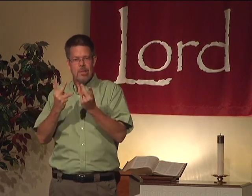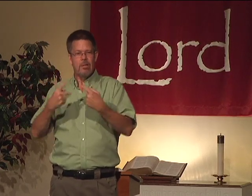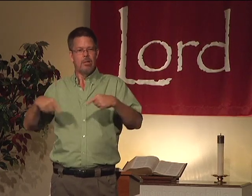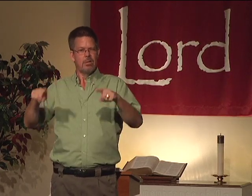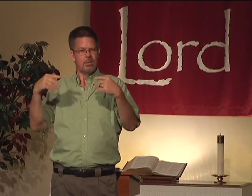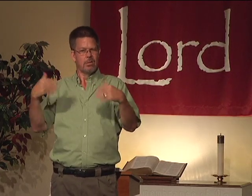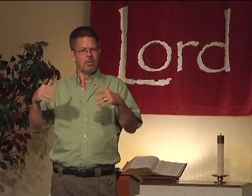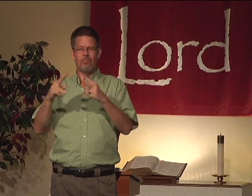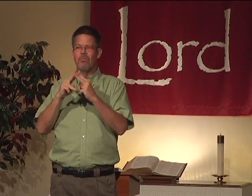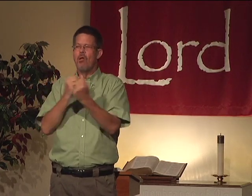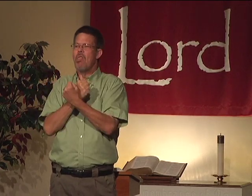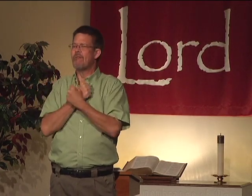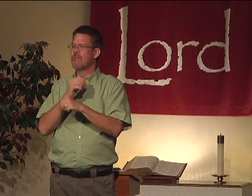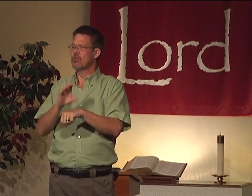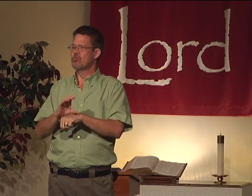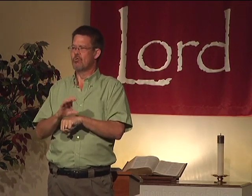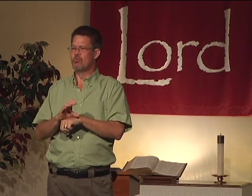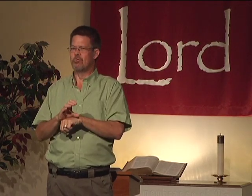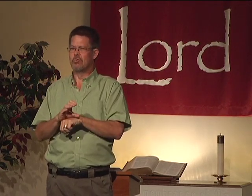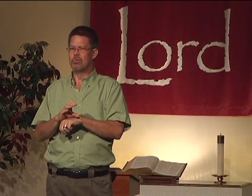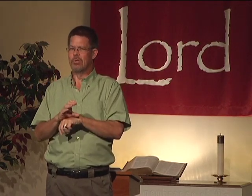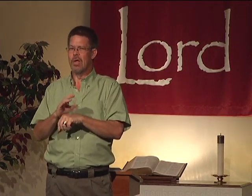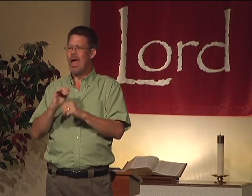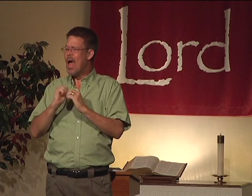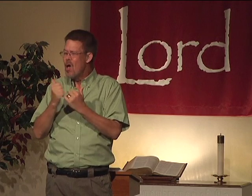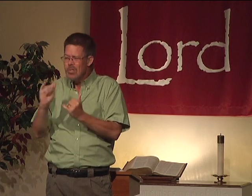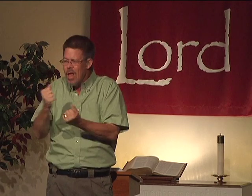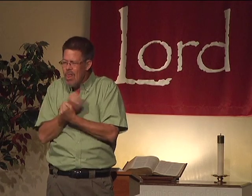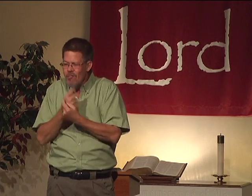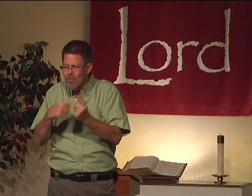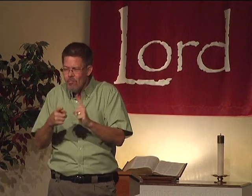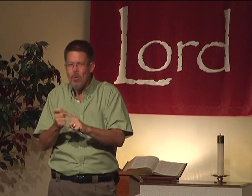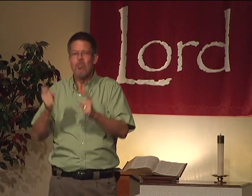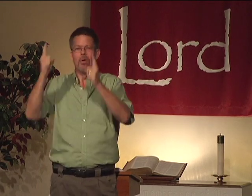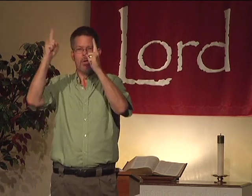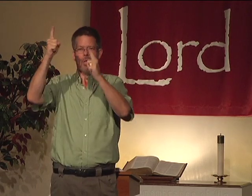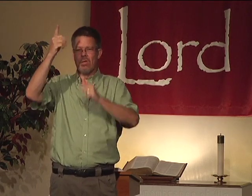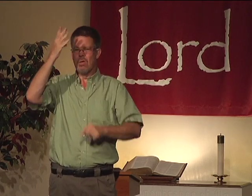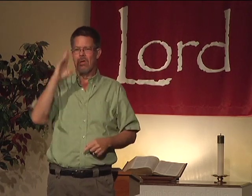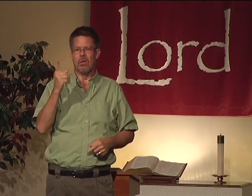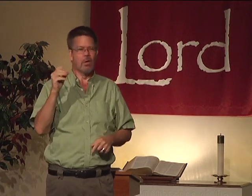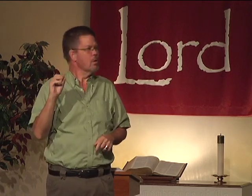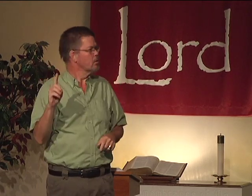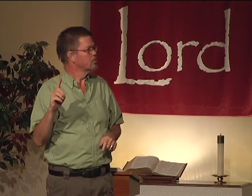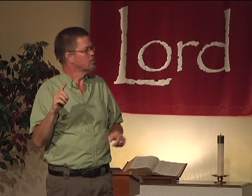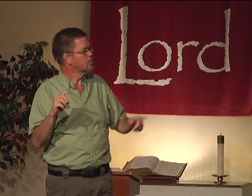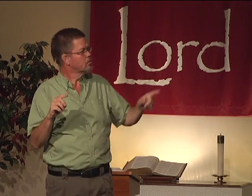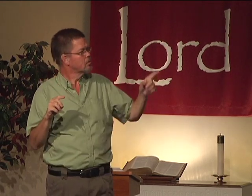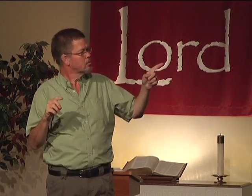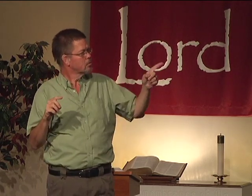people will see that. And this will be considered a loving church. And that love comes from God.